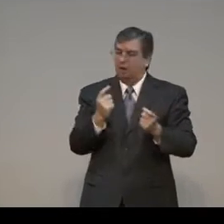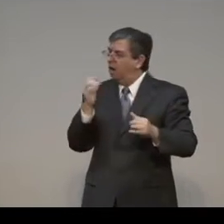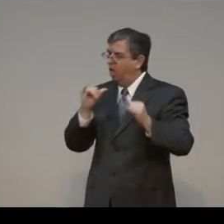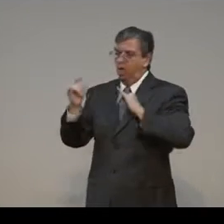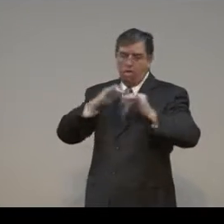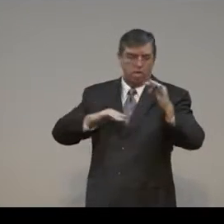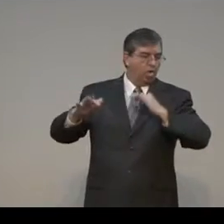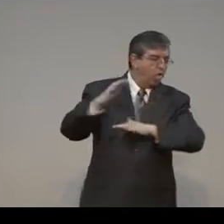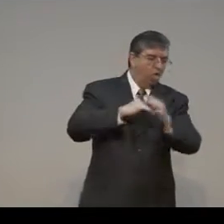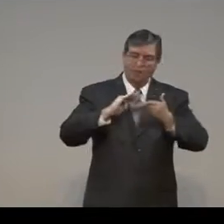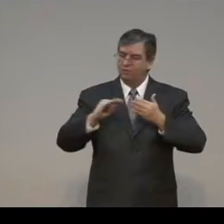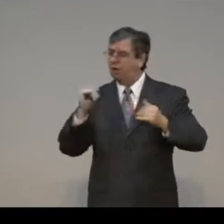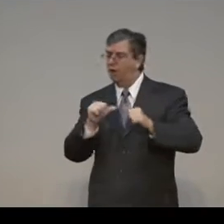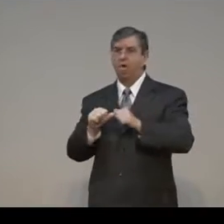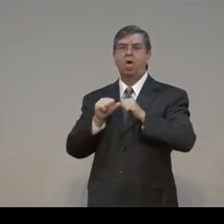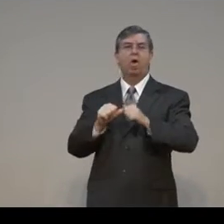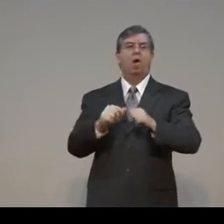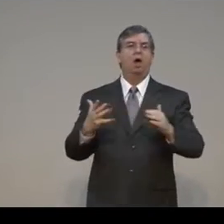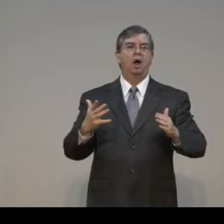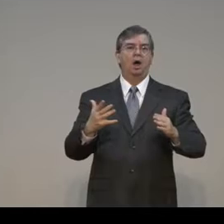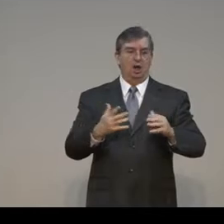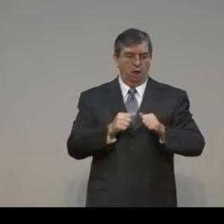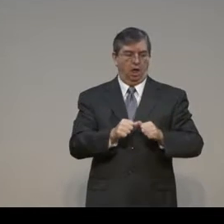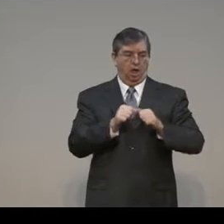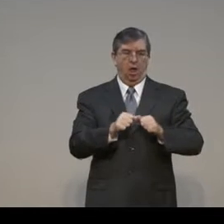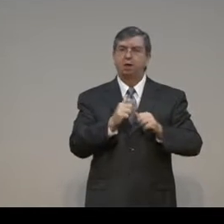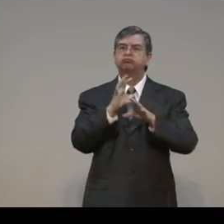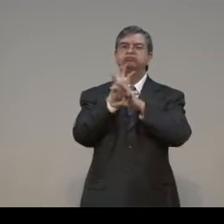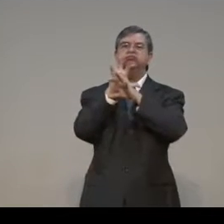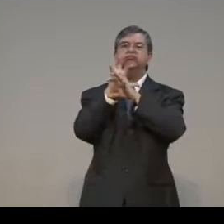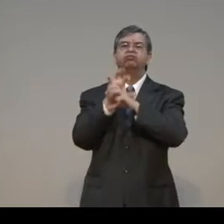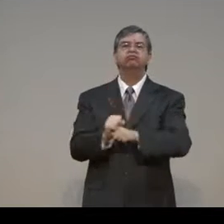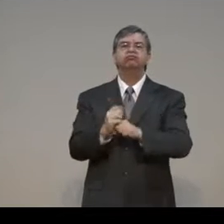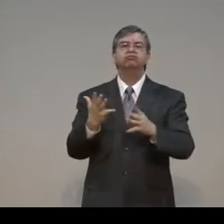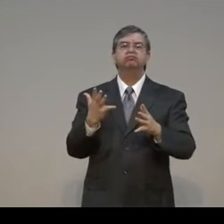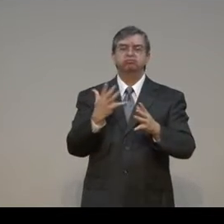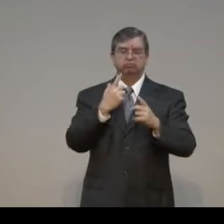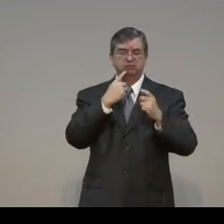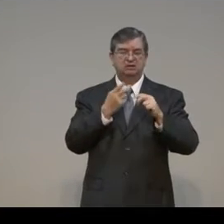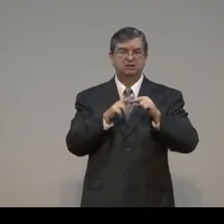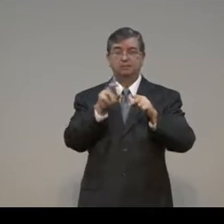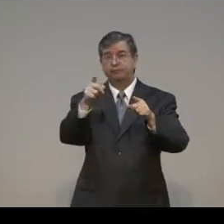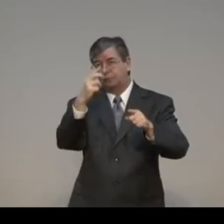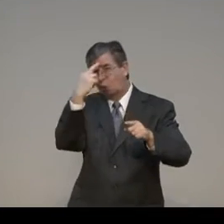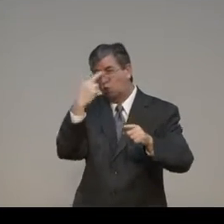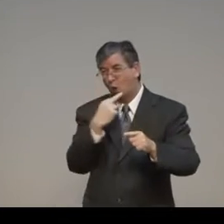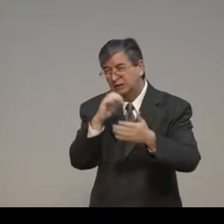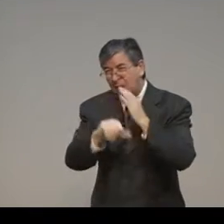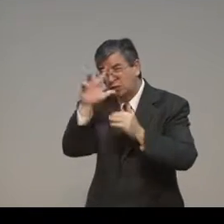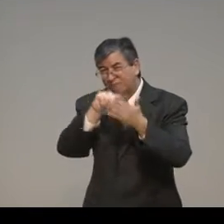They wouldn't stop, satisfying their own fleshly desires. It became divisional for them.